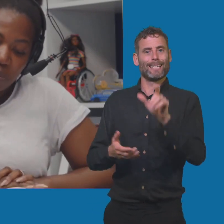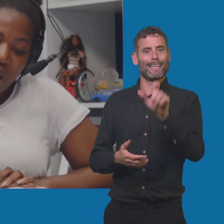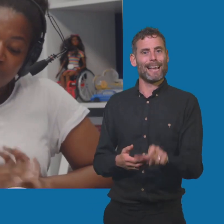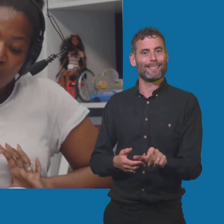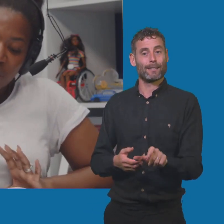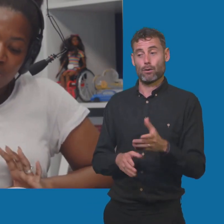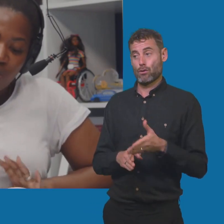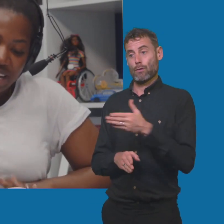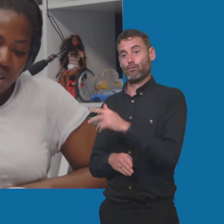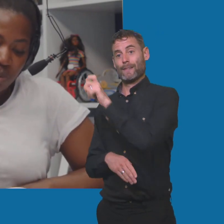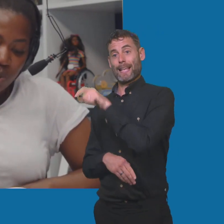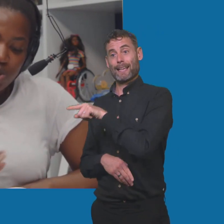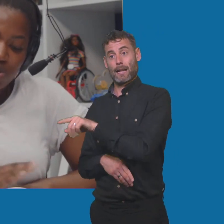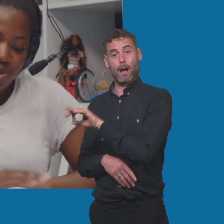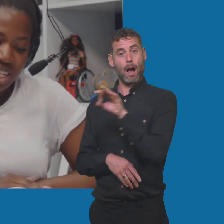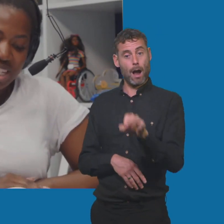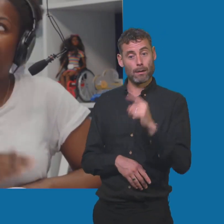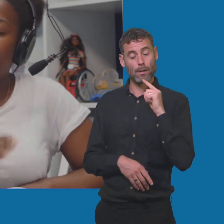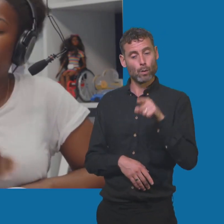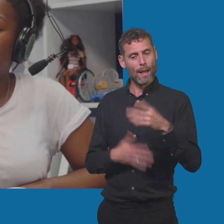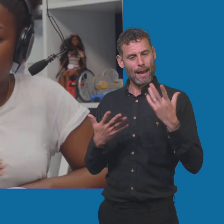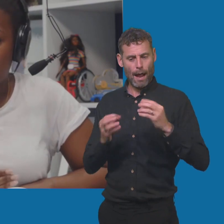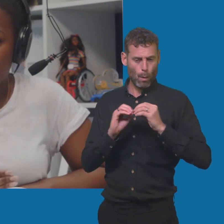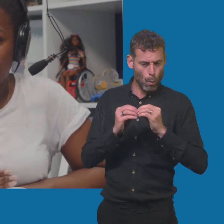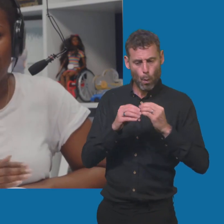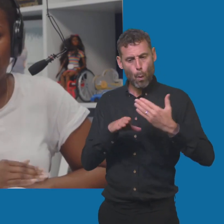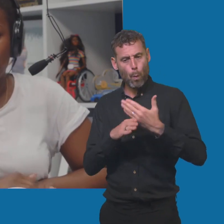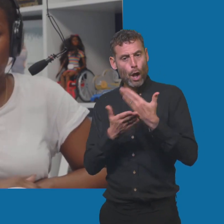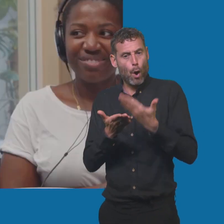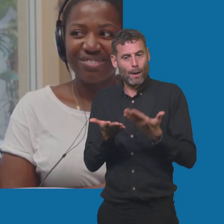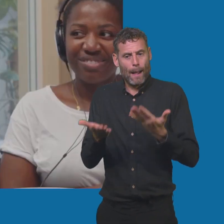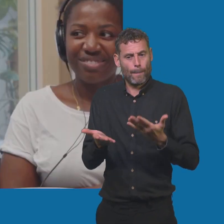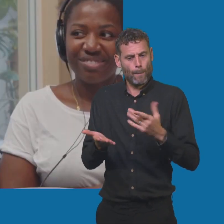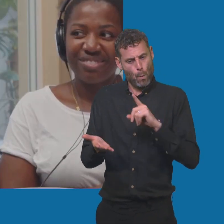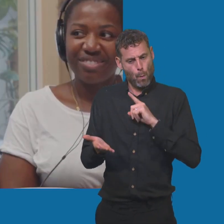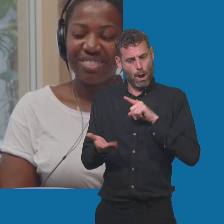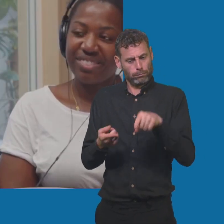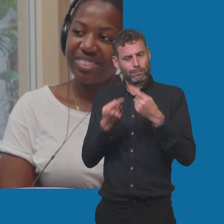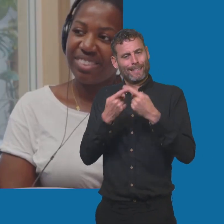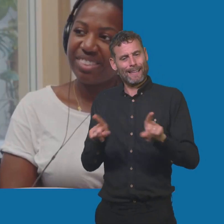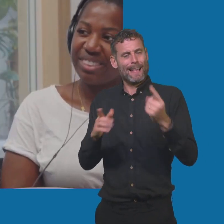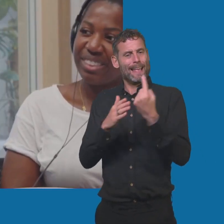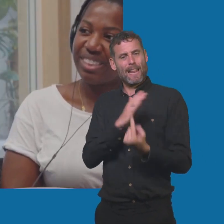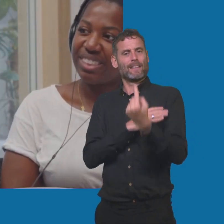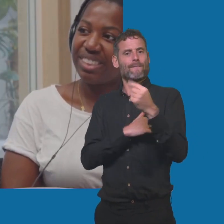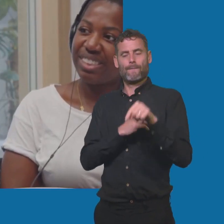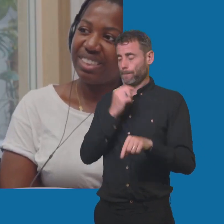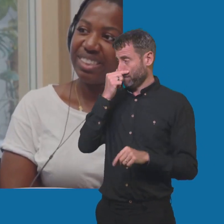whatever you're working on right now, what do you think makes it innovative? What makes it innovative is,